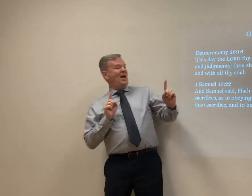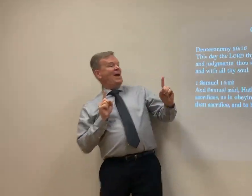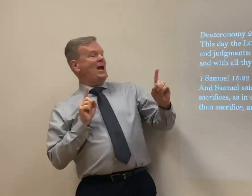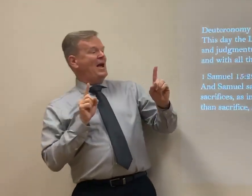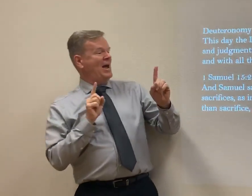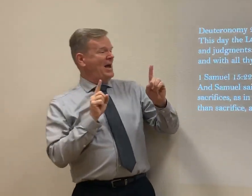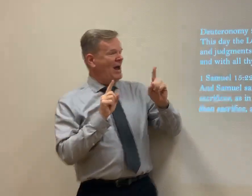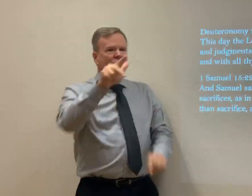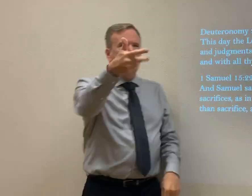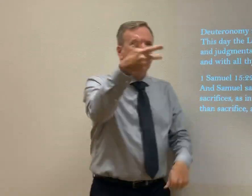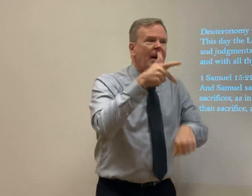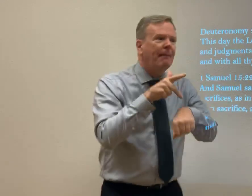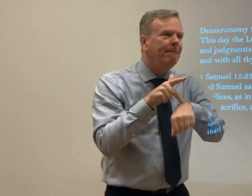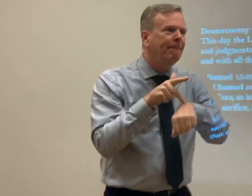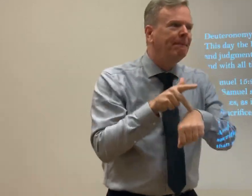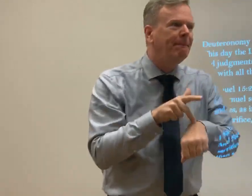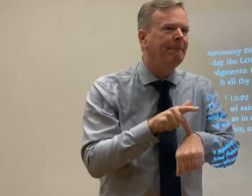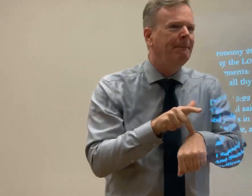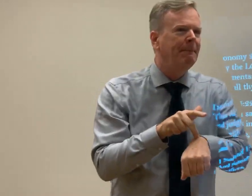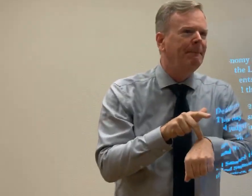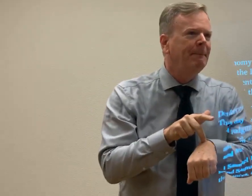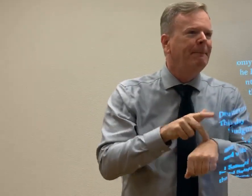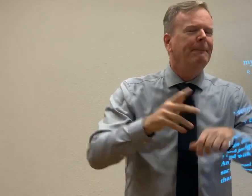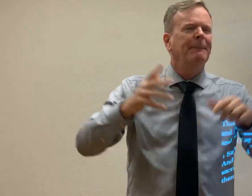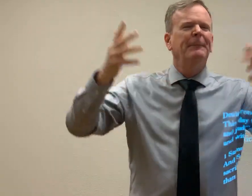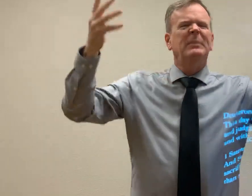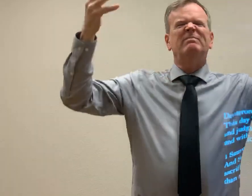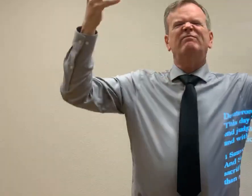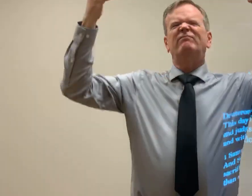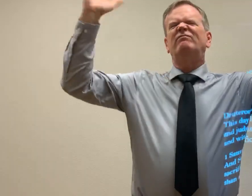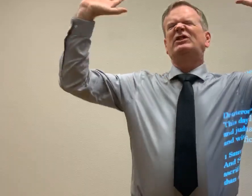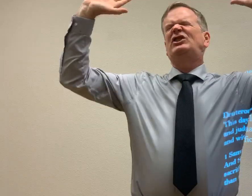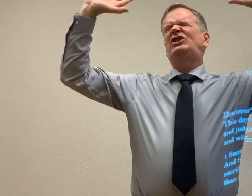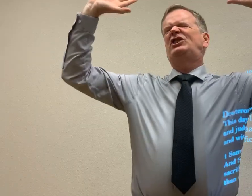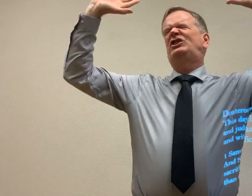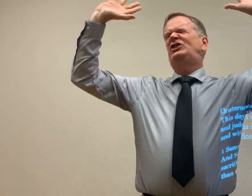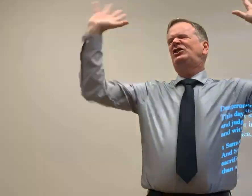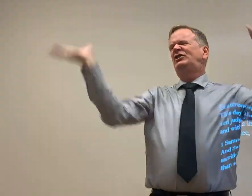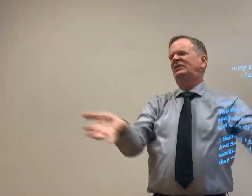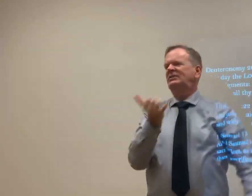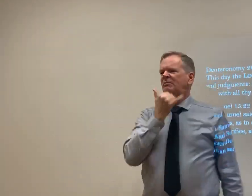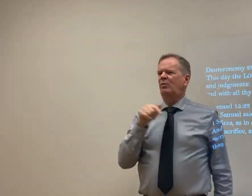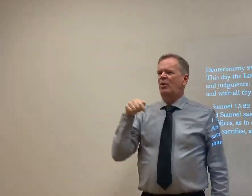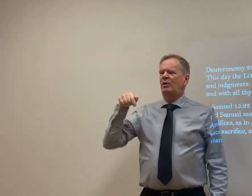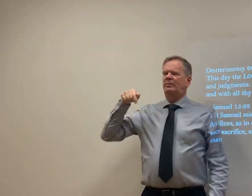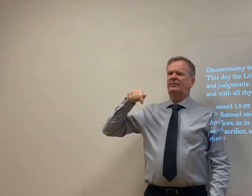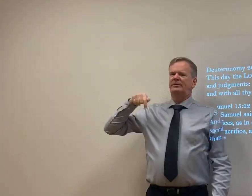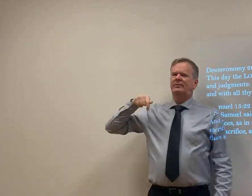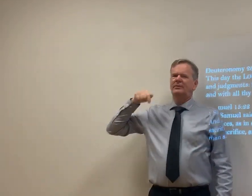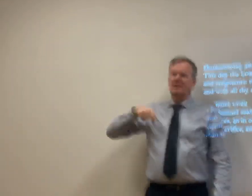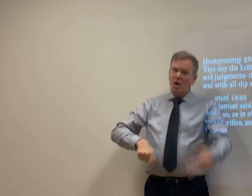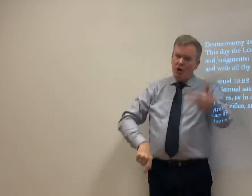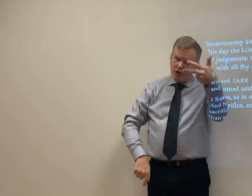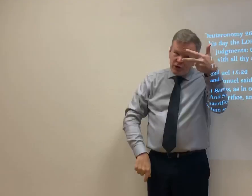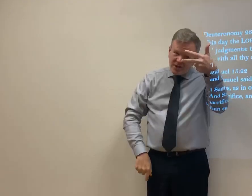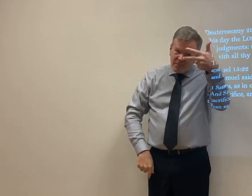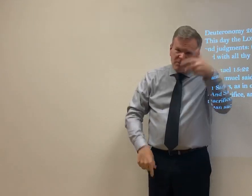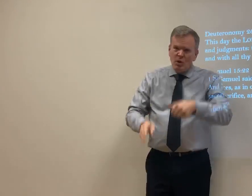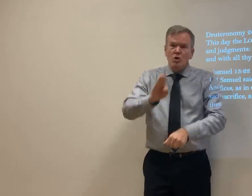talk about. And he approaches the pastor. Now, this is the third time he's approached the pastor about this particular incident. Now we know there's something off here. This is the